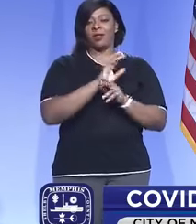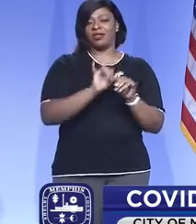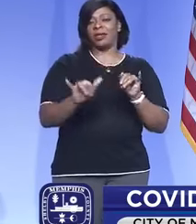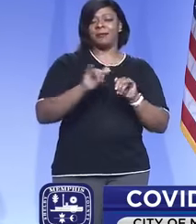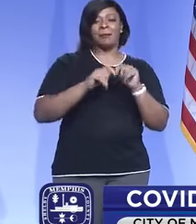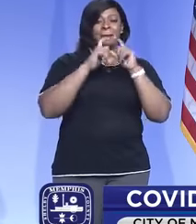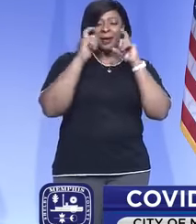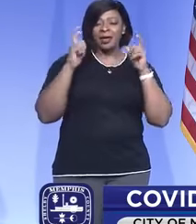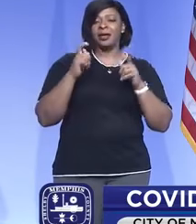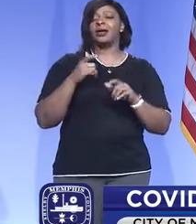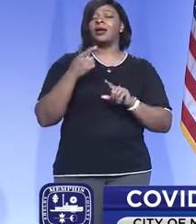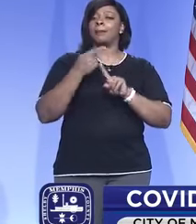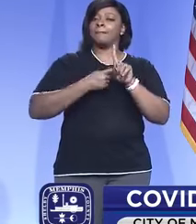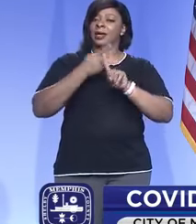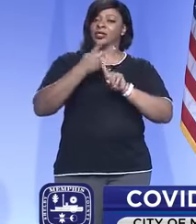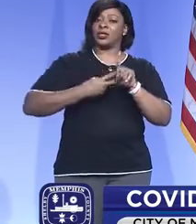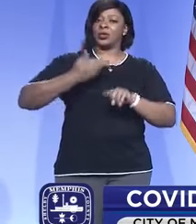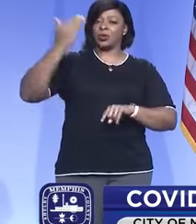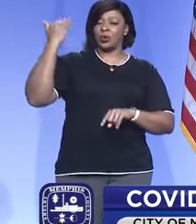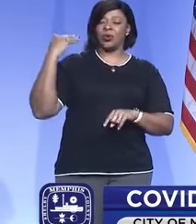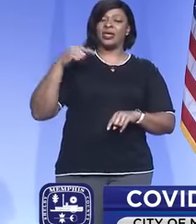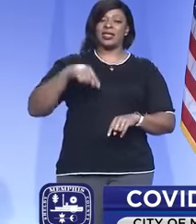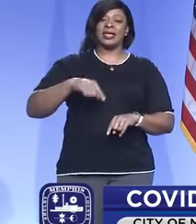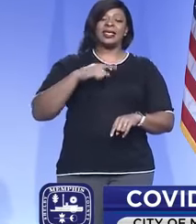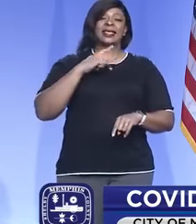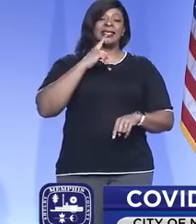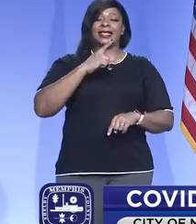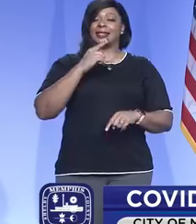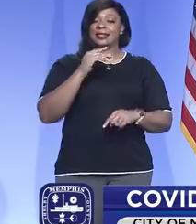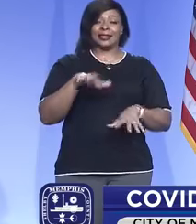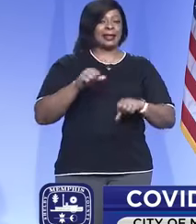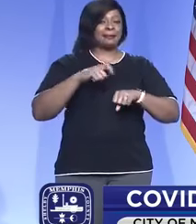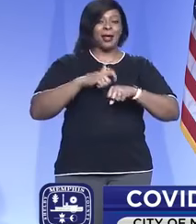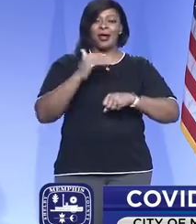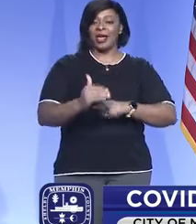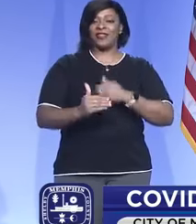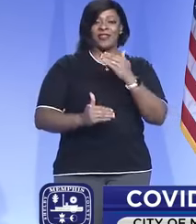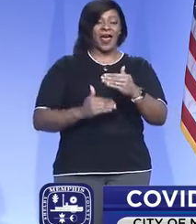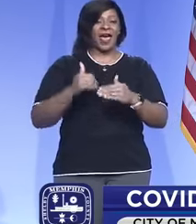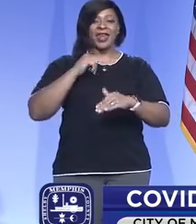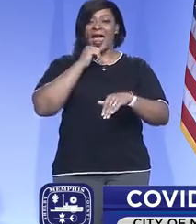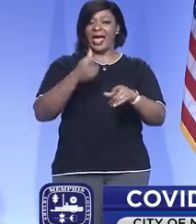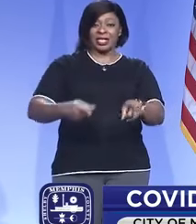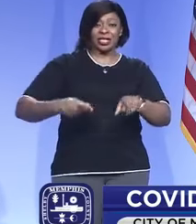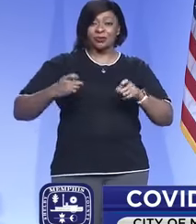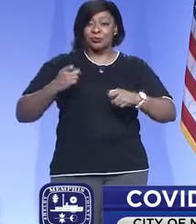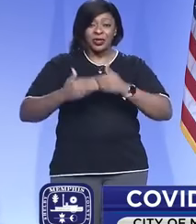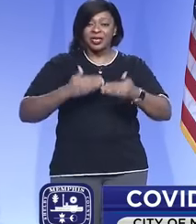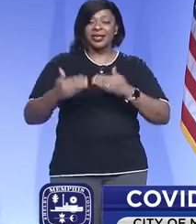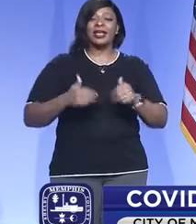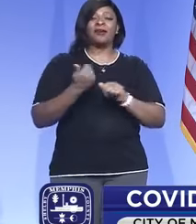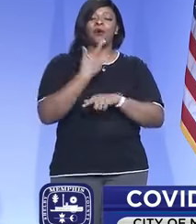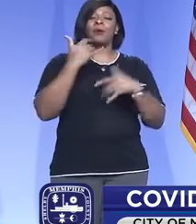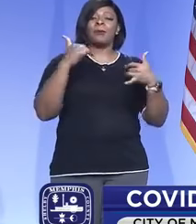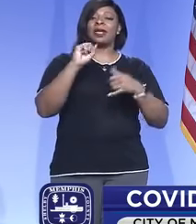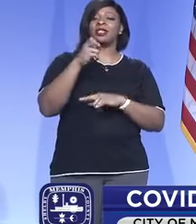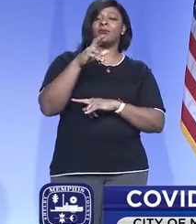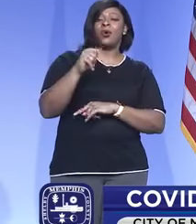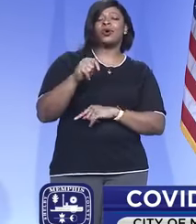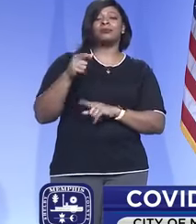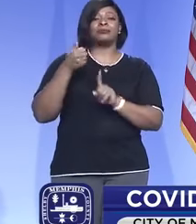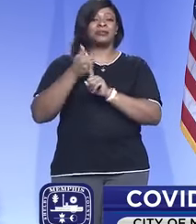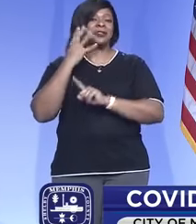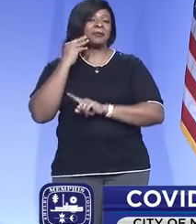some months ago, we really began to say this is a marathon, not a sprint. So, for anybody who's played sports, anybody who's been in the